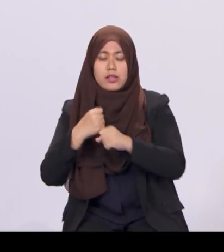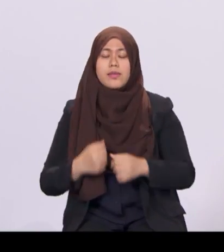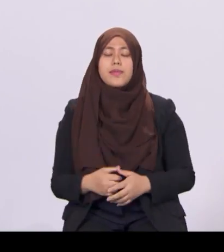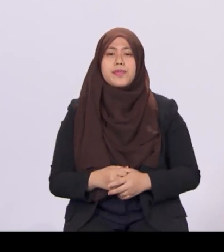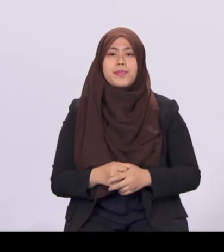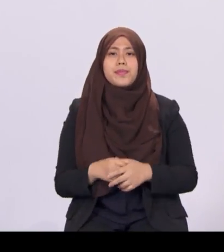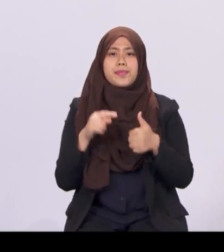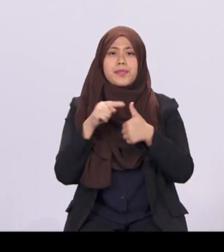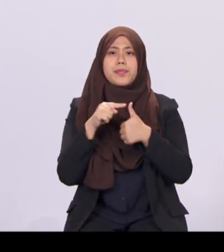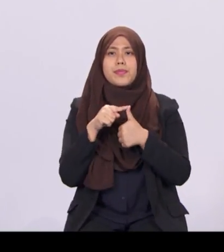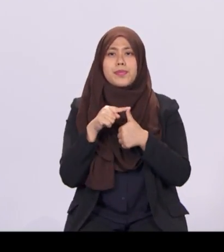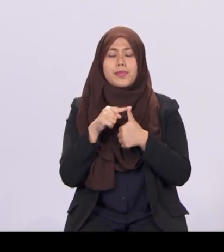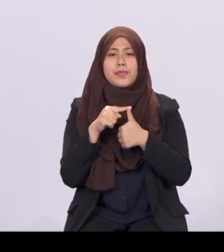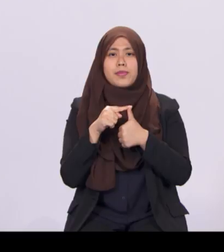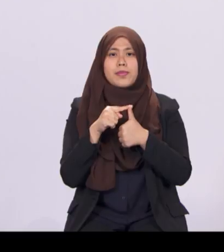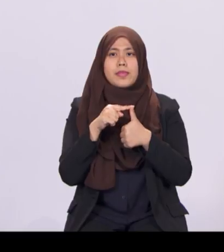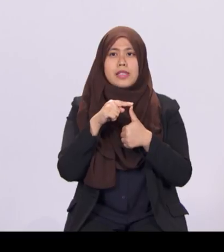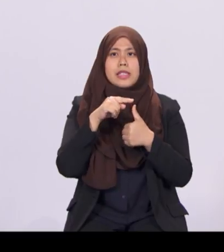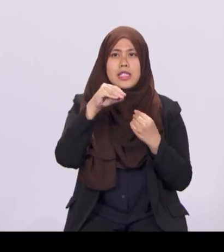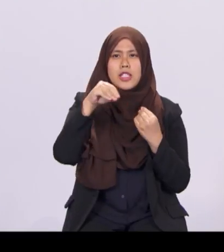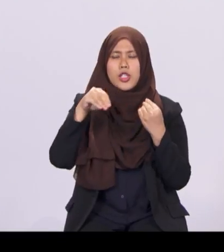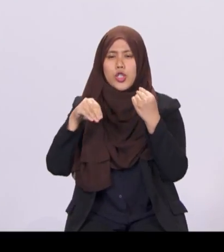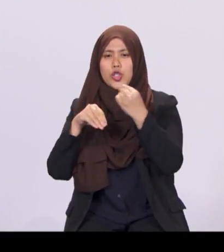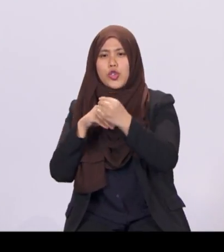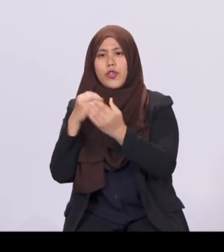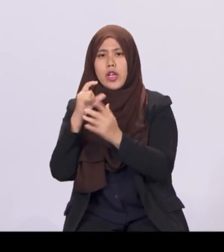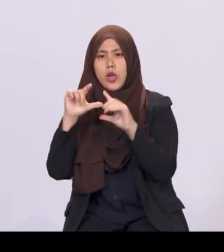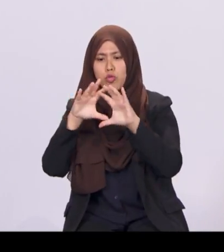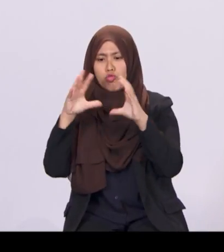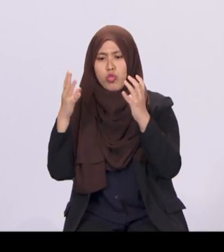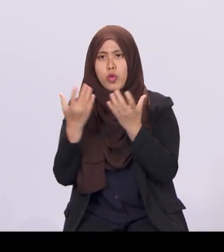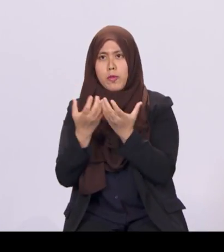First is a shift in global economic weight towards Asia.